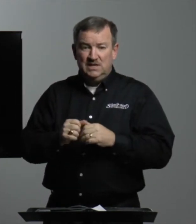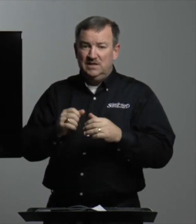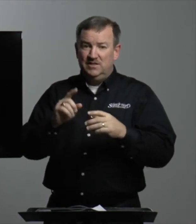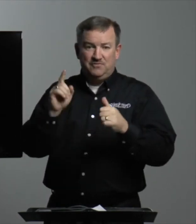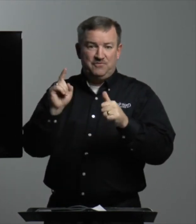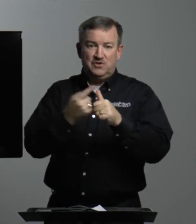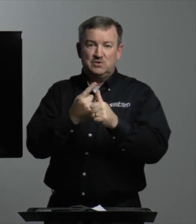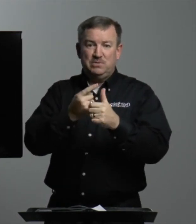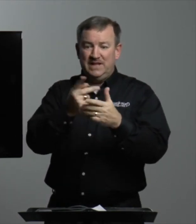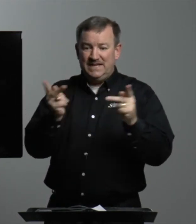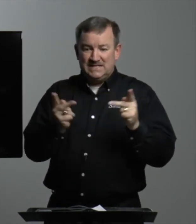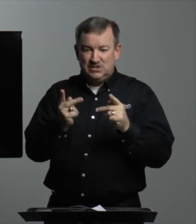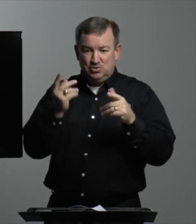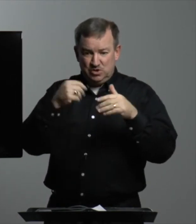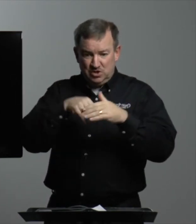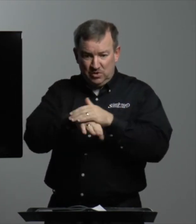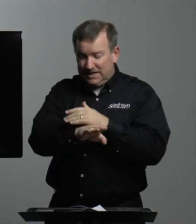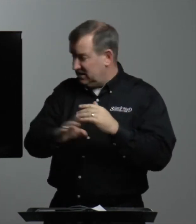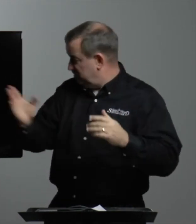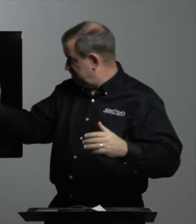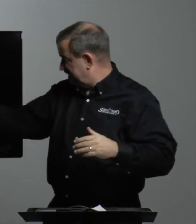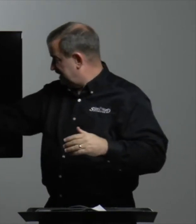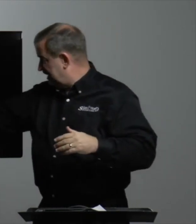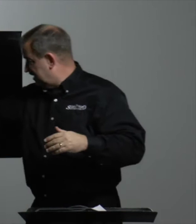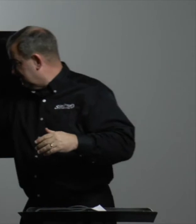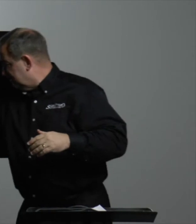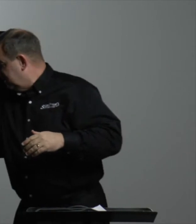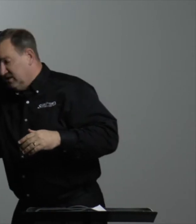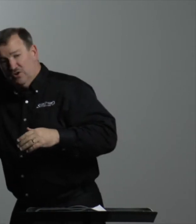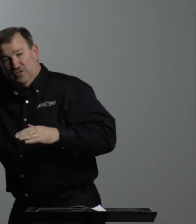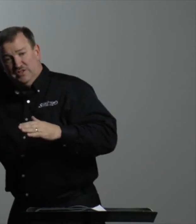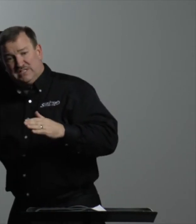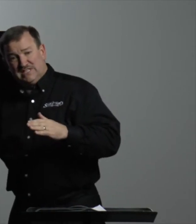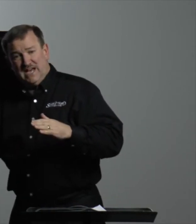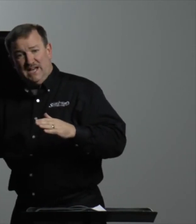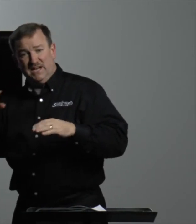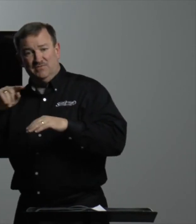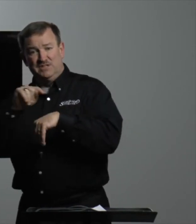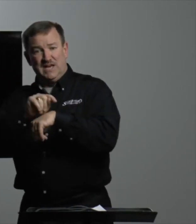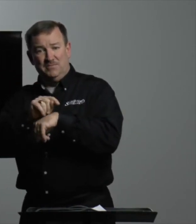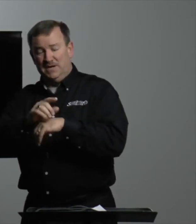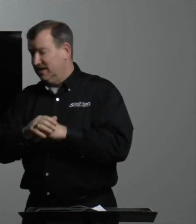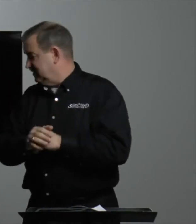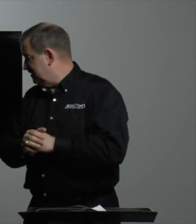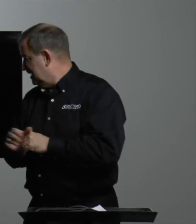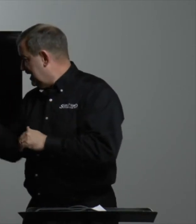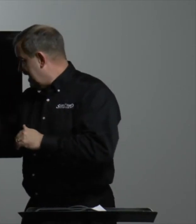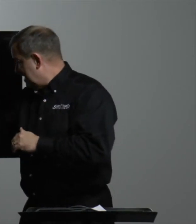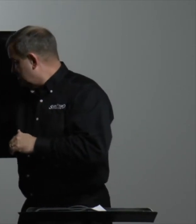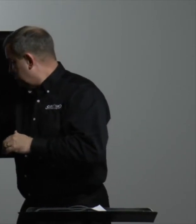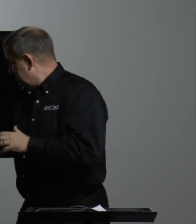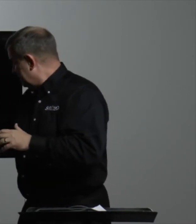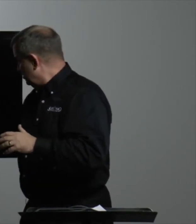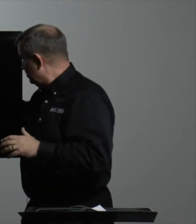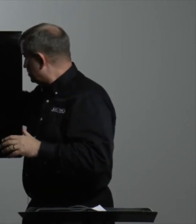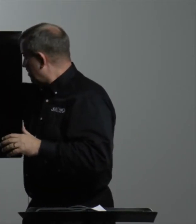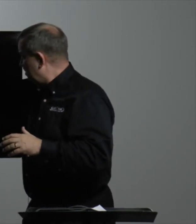The first place that you would go in would be here on this side of the tabernacle. As you went in, you saw